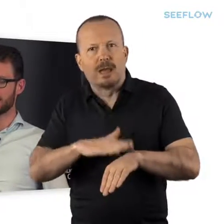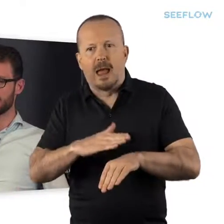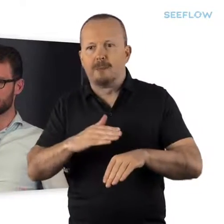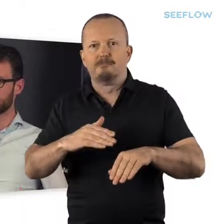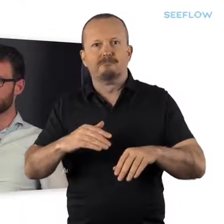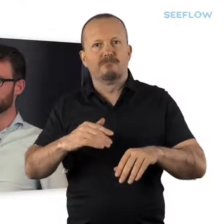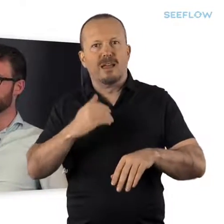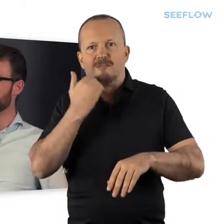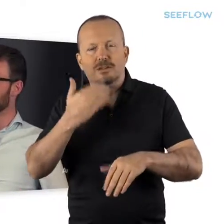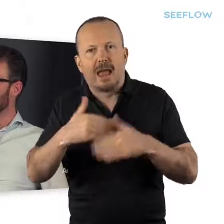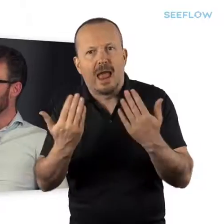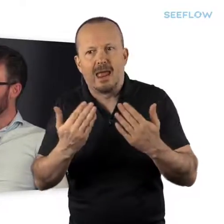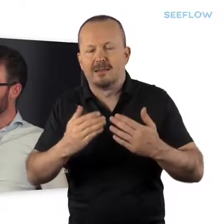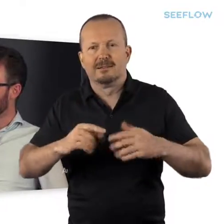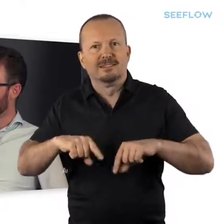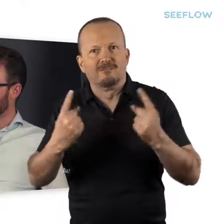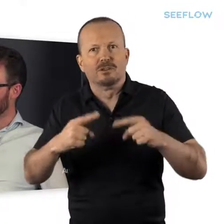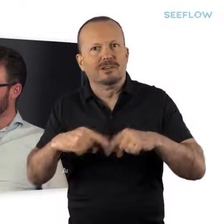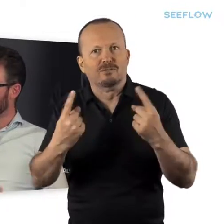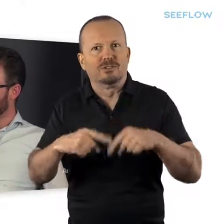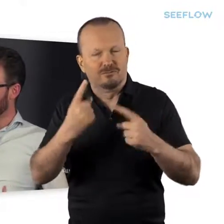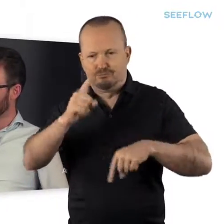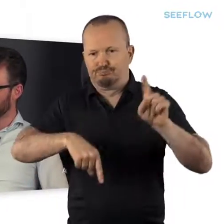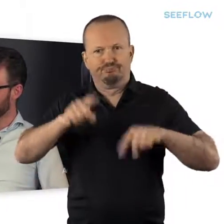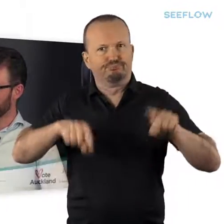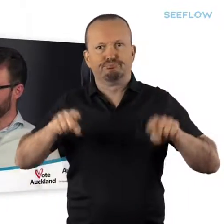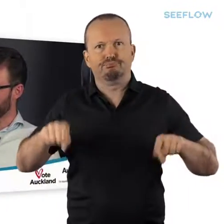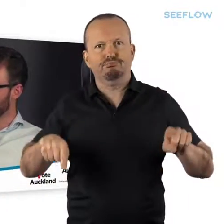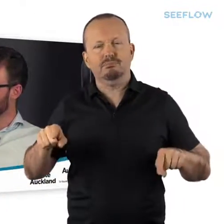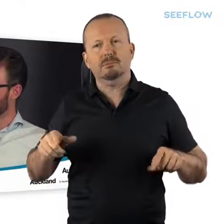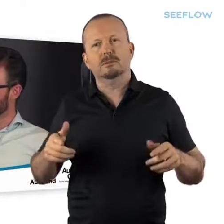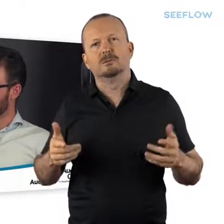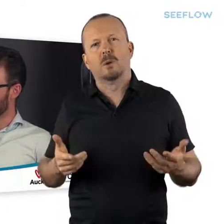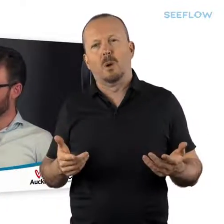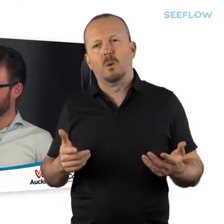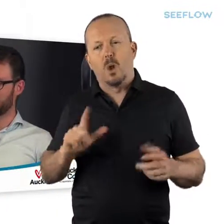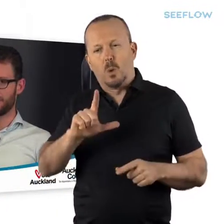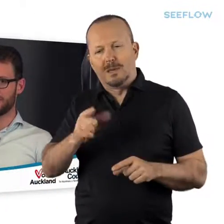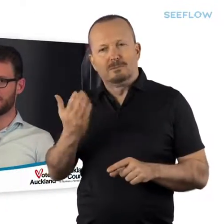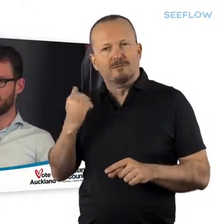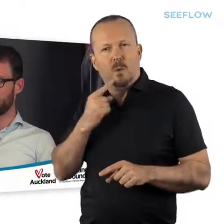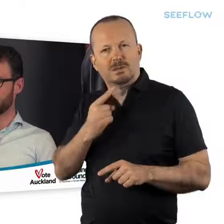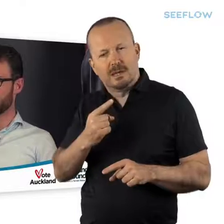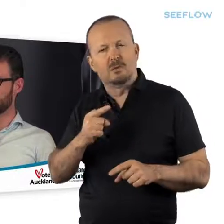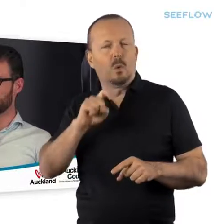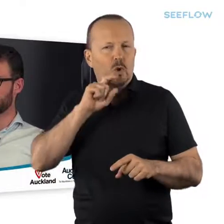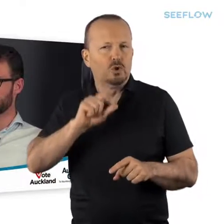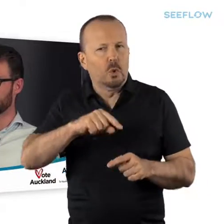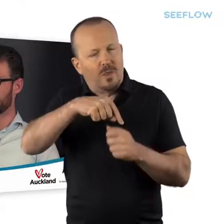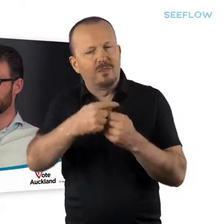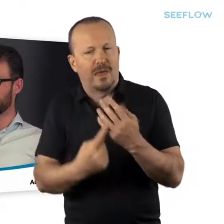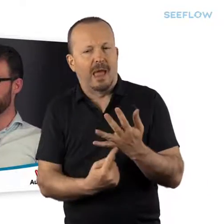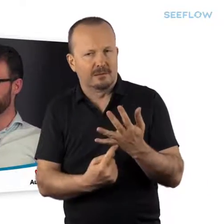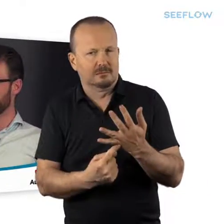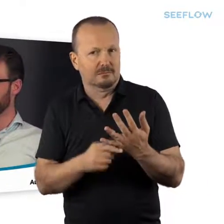Every day is a bit different. And Louise covered the nuts and bolts in terms of what the role is and the sorts of